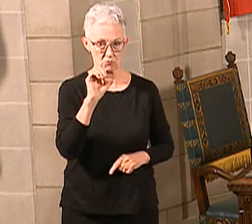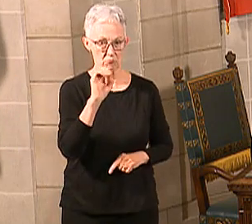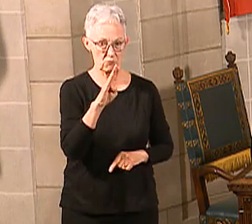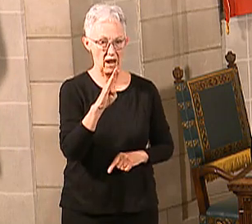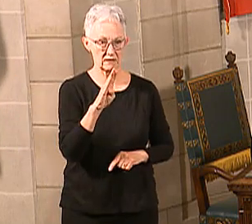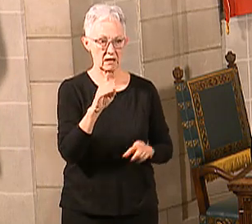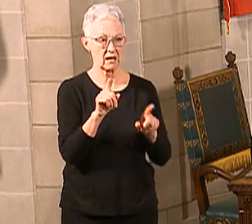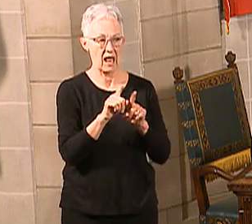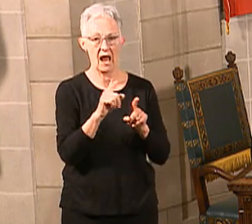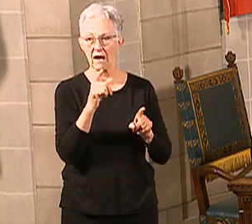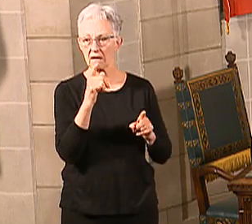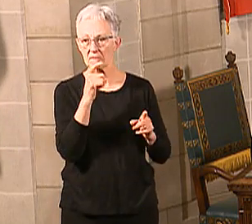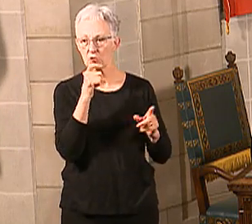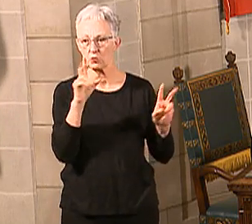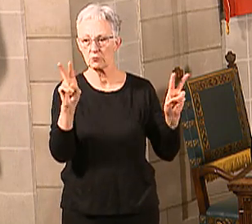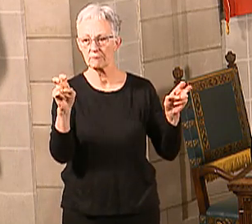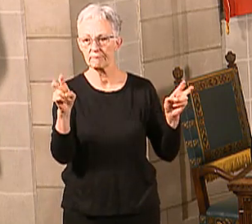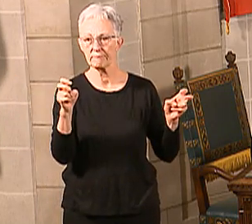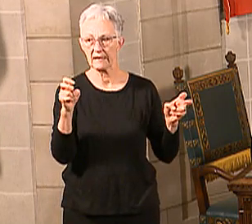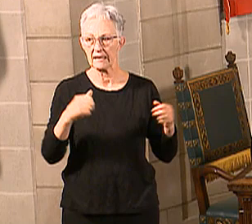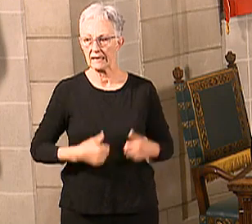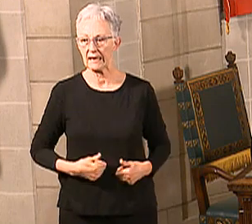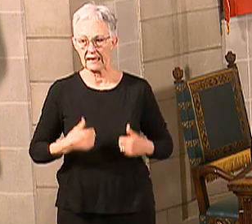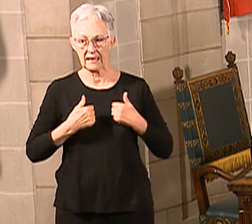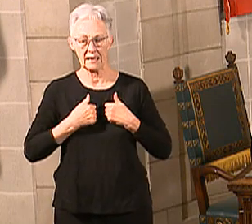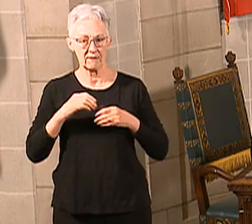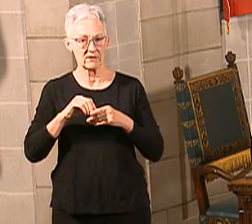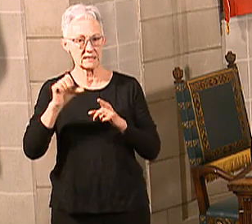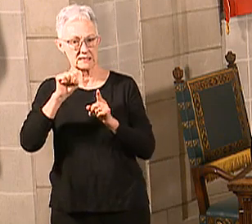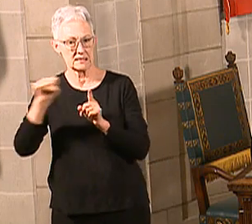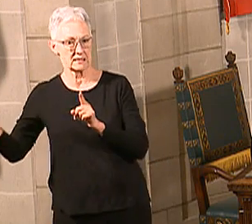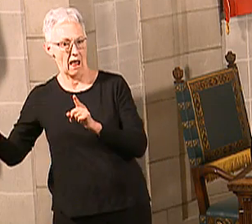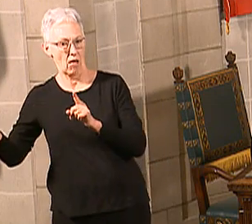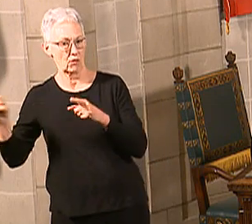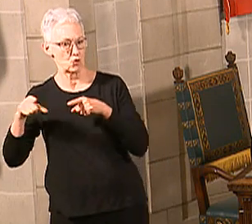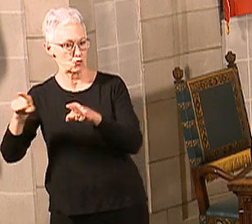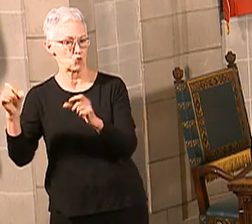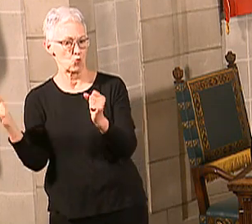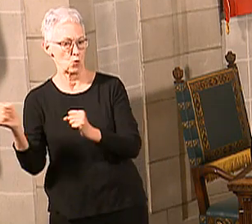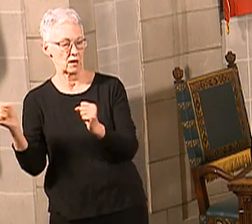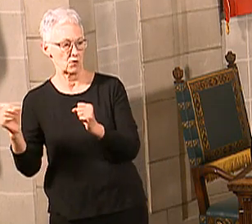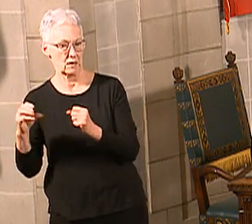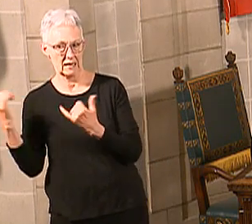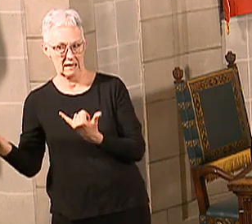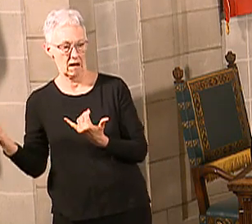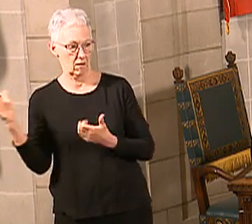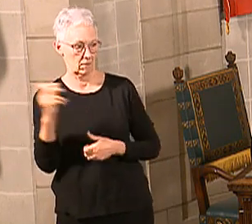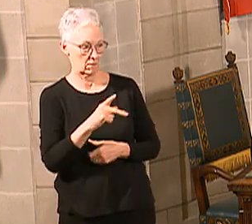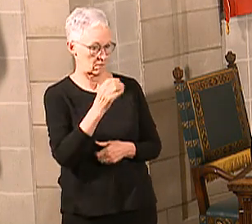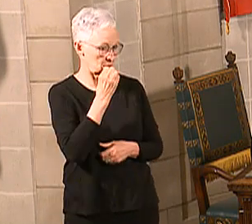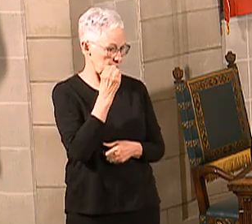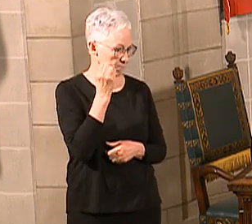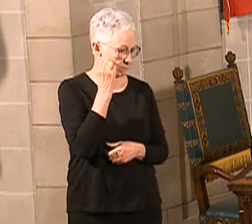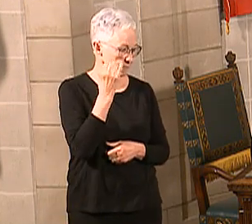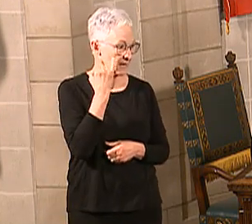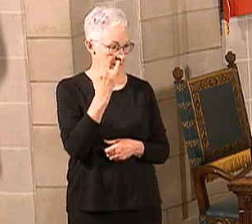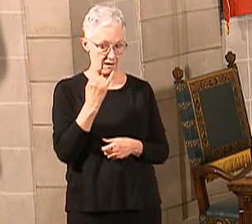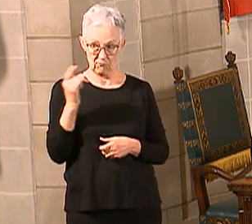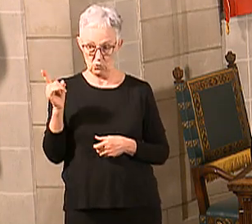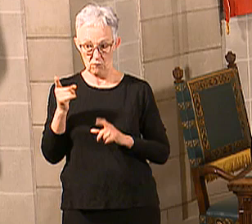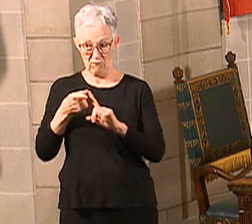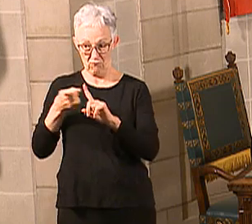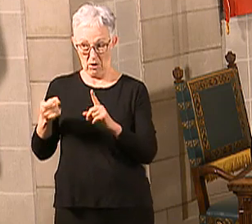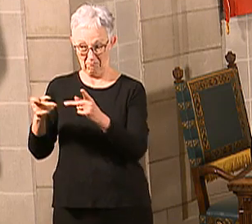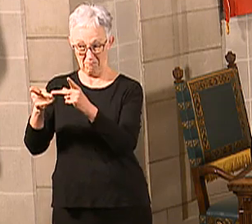If you've been traveling outside of the state of Nebraska in a place where there is coronavirus, please listen to the CDC guidance.